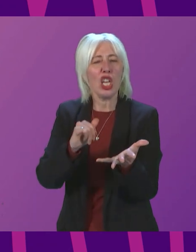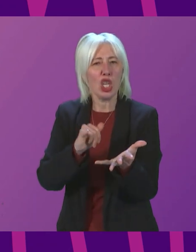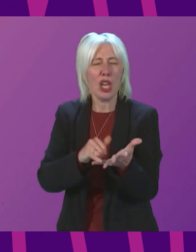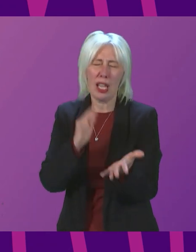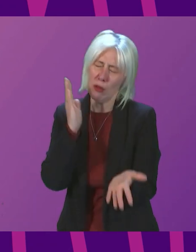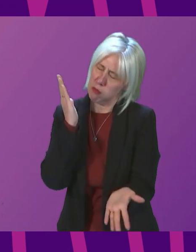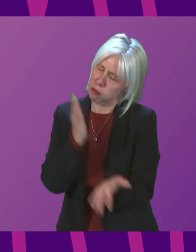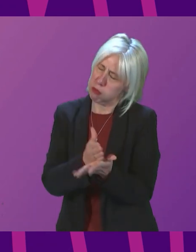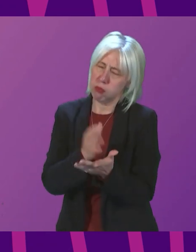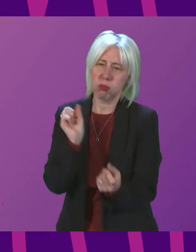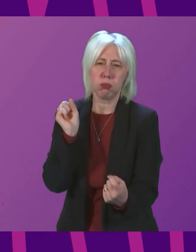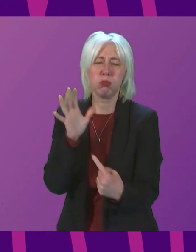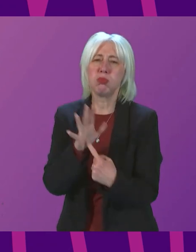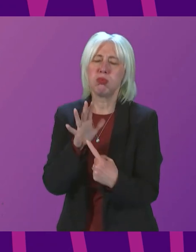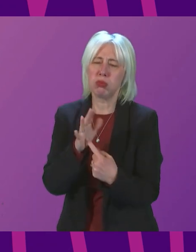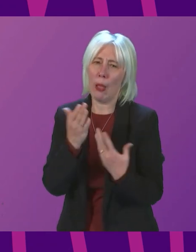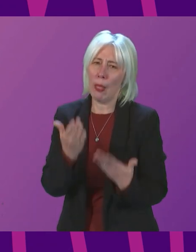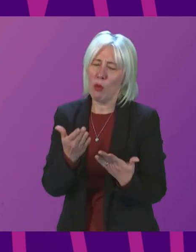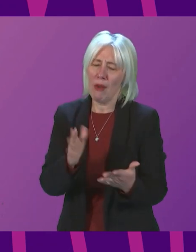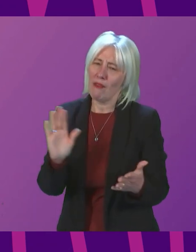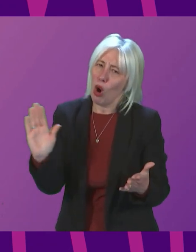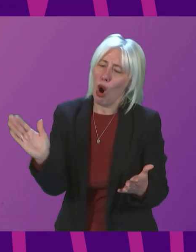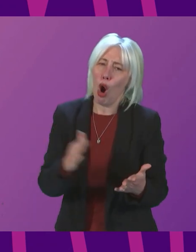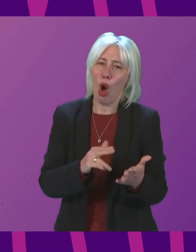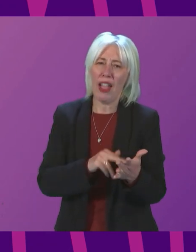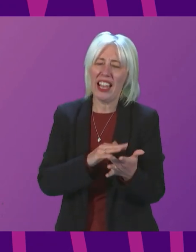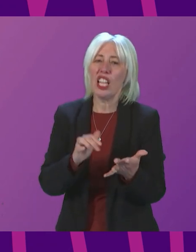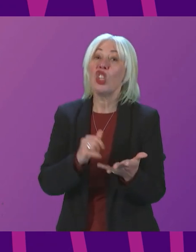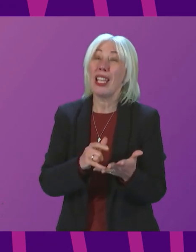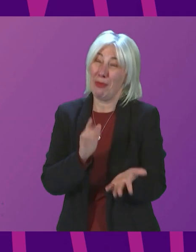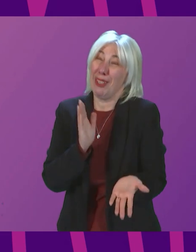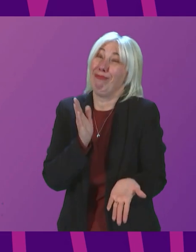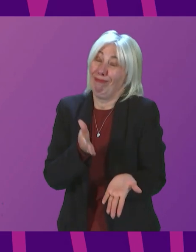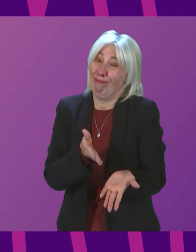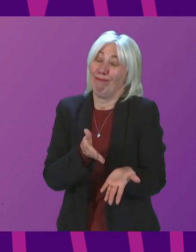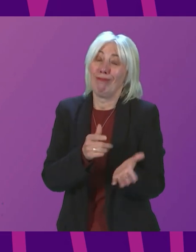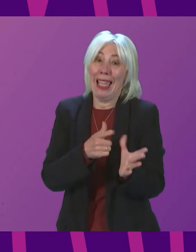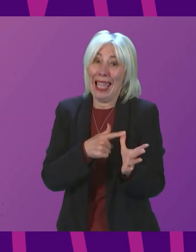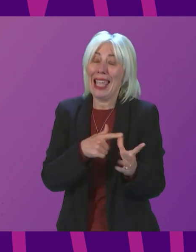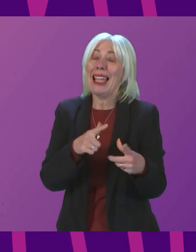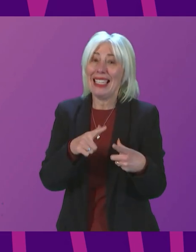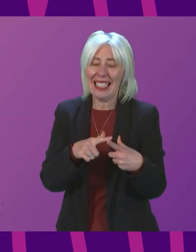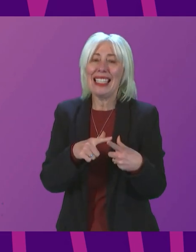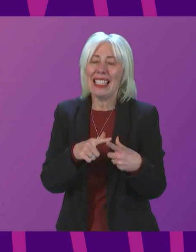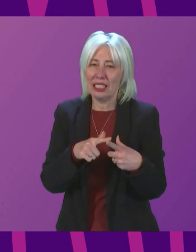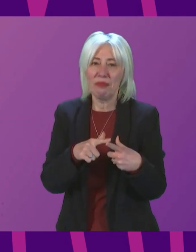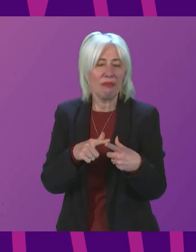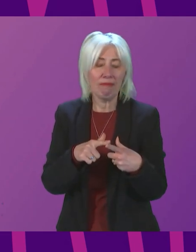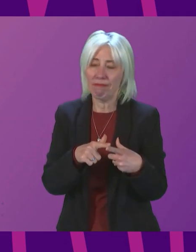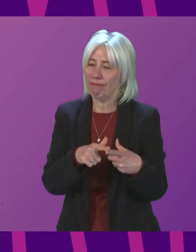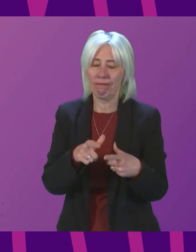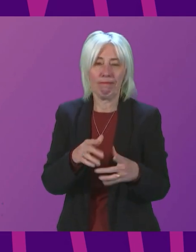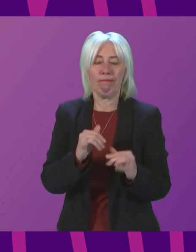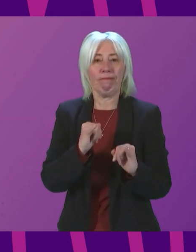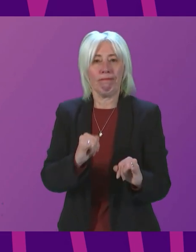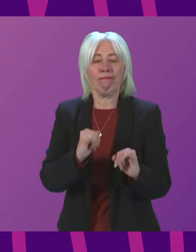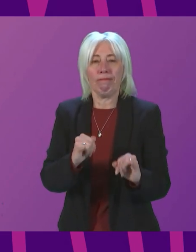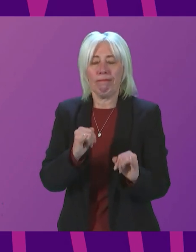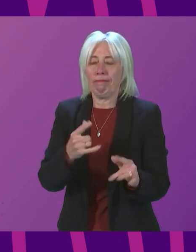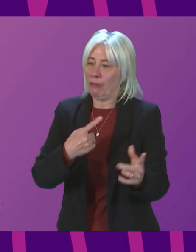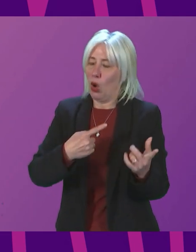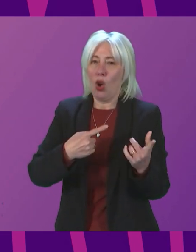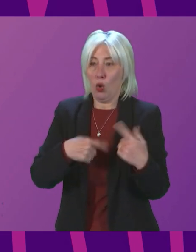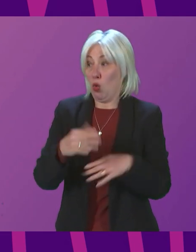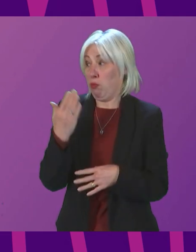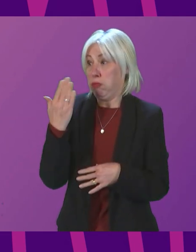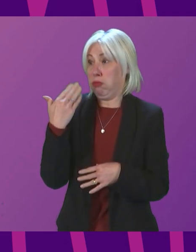significant right now in all parts of the National Health Service, but particularly in our accident and emergency departments. We have set out